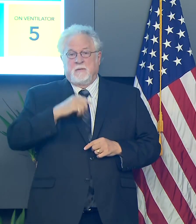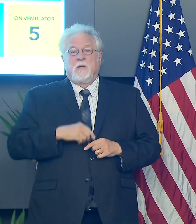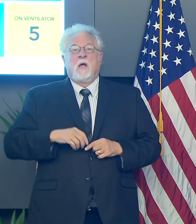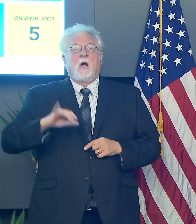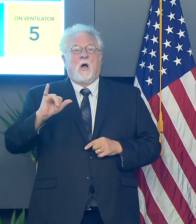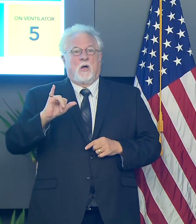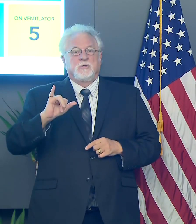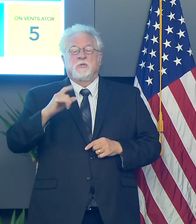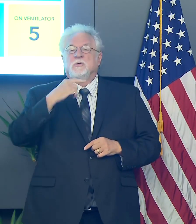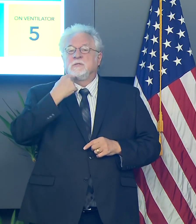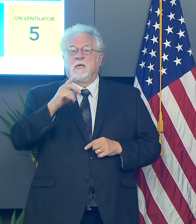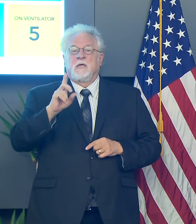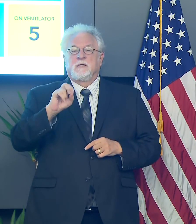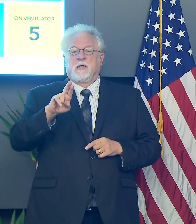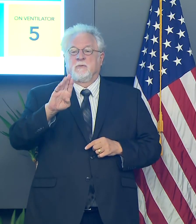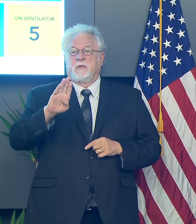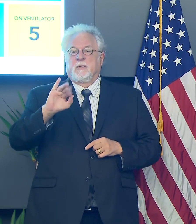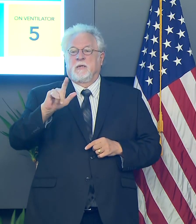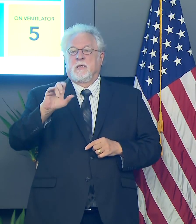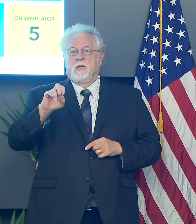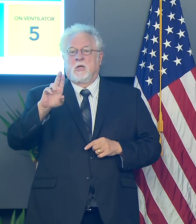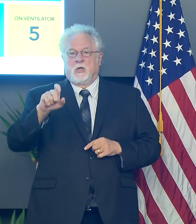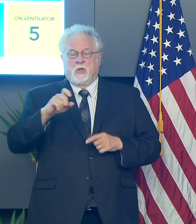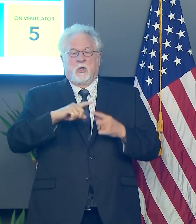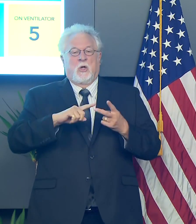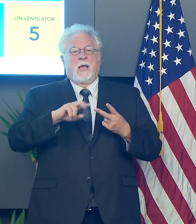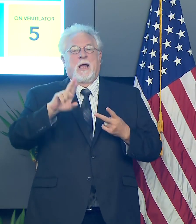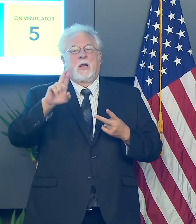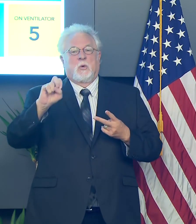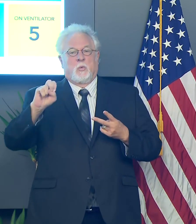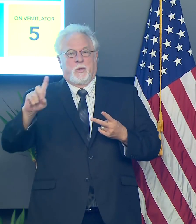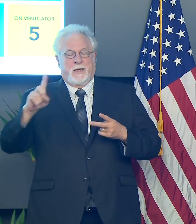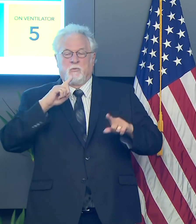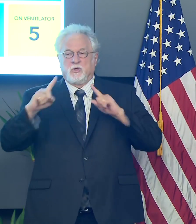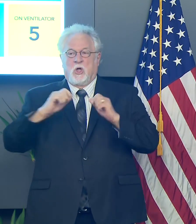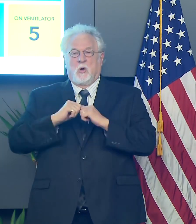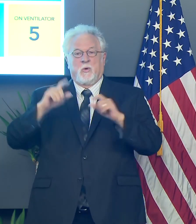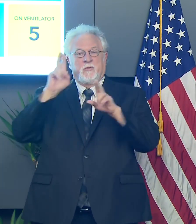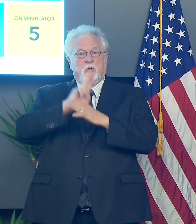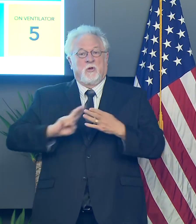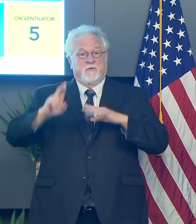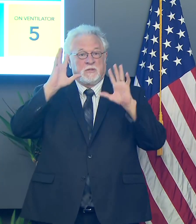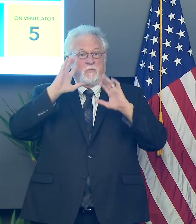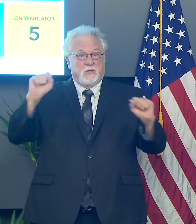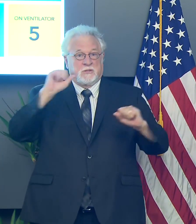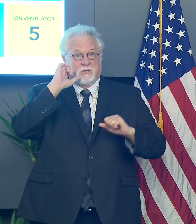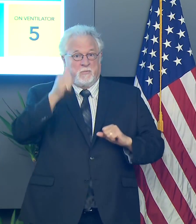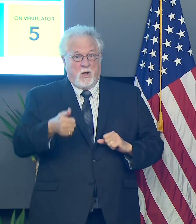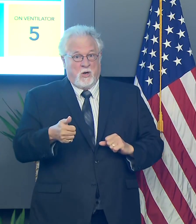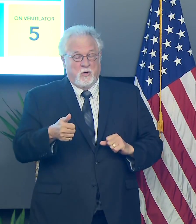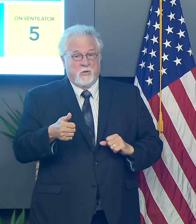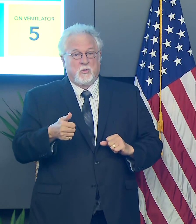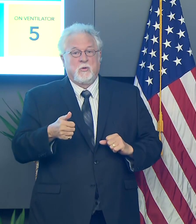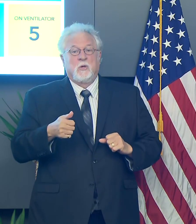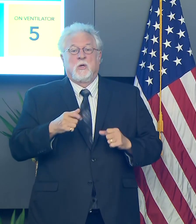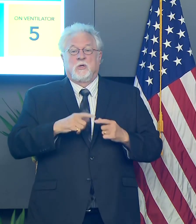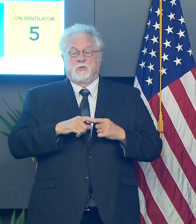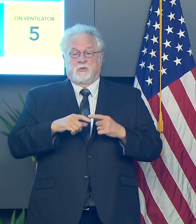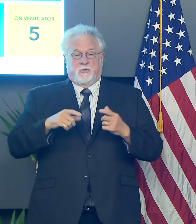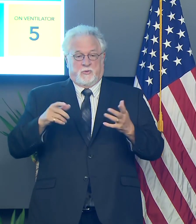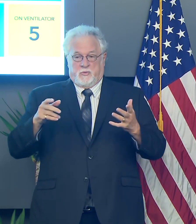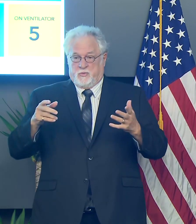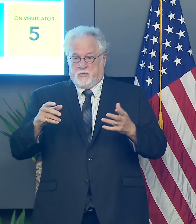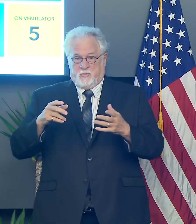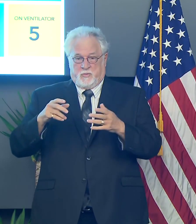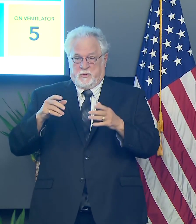Also, can tell you Dr. Alex Beuh and Commissioner Kim Hunter-Reed will be speaking with university presidents tomorrow, uh, to further refine their